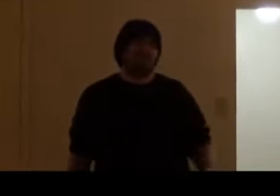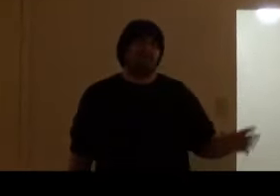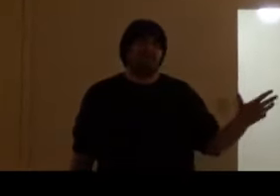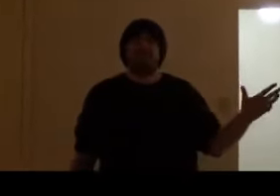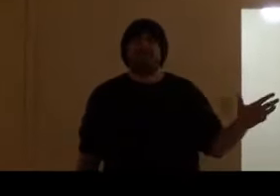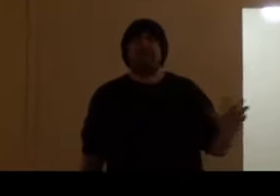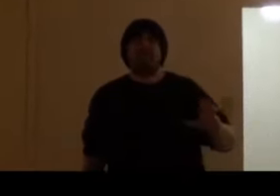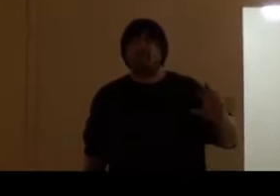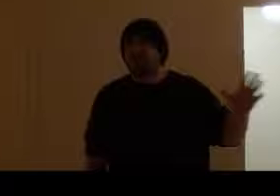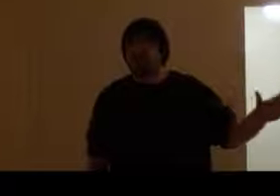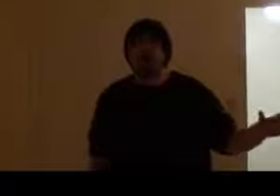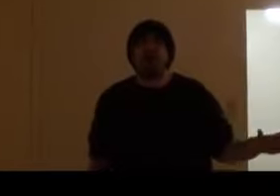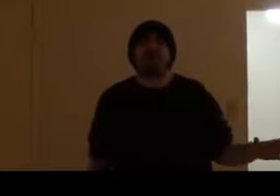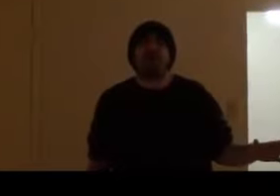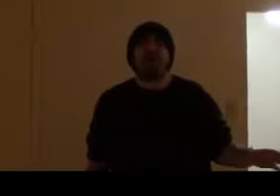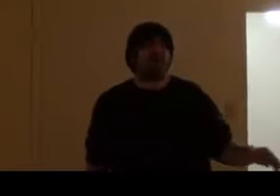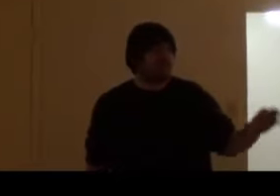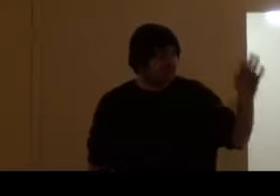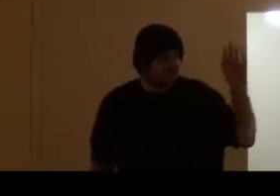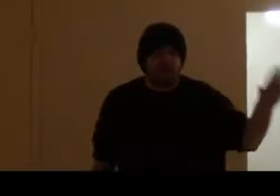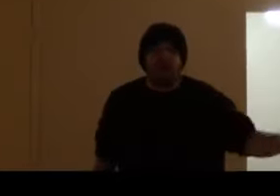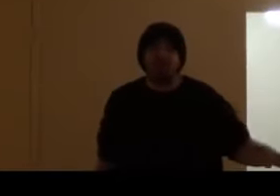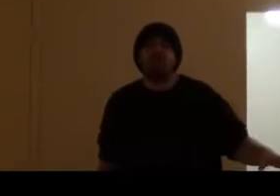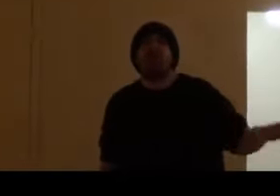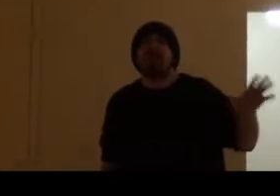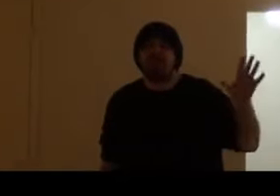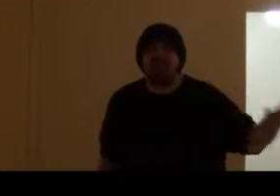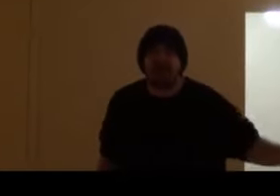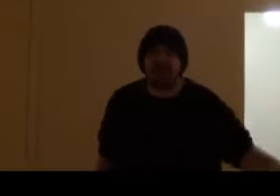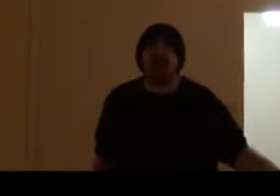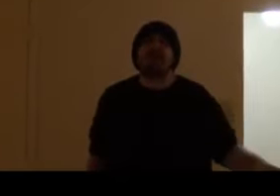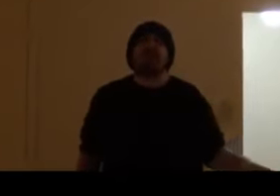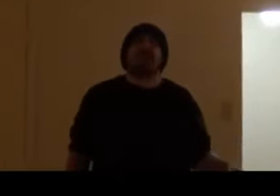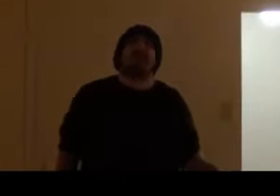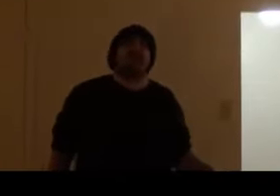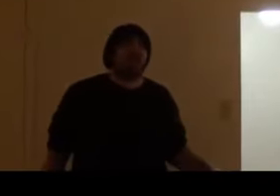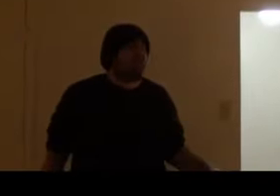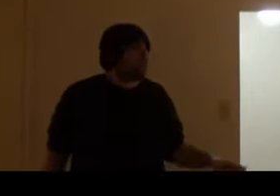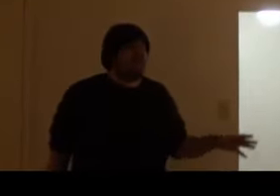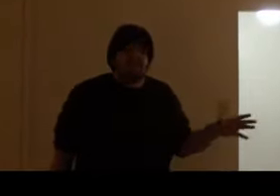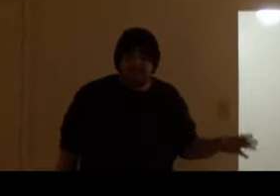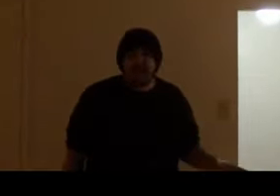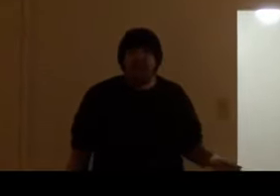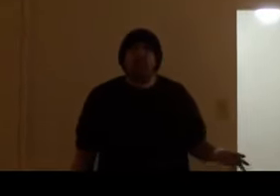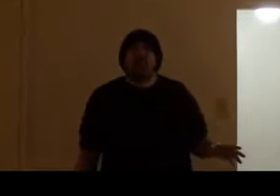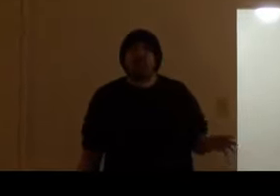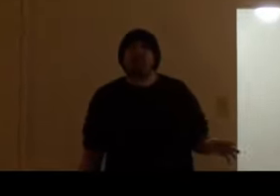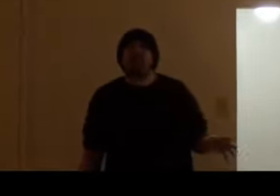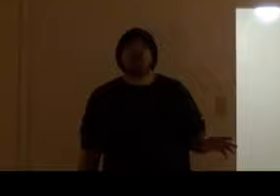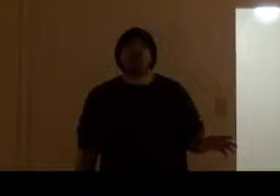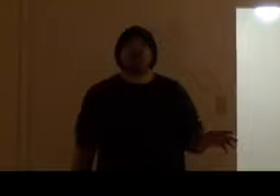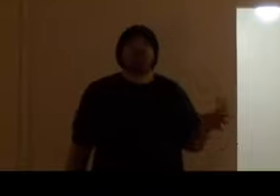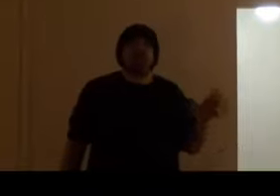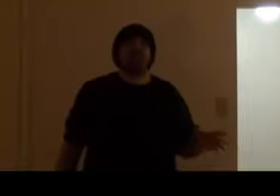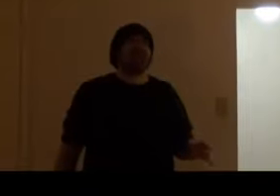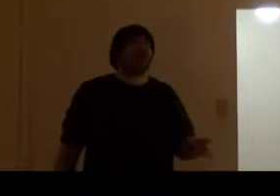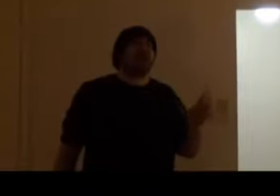You know, it's my quick thoughts on it later on on that channel. Now, I want to talk about something that